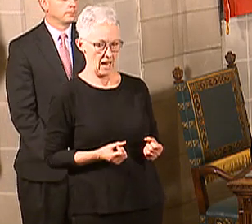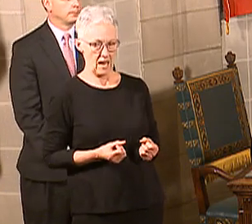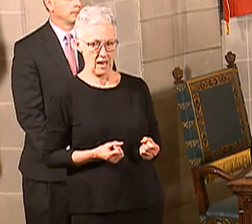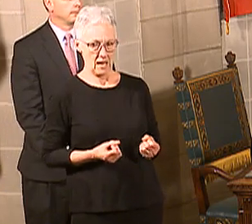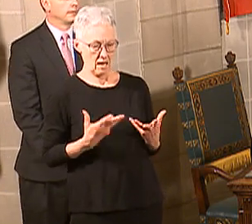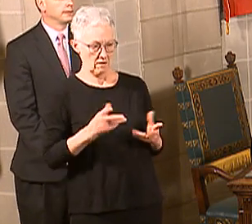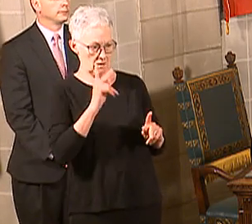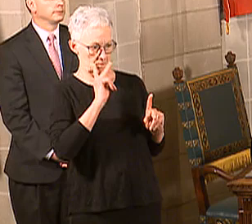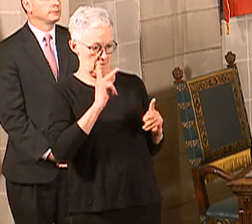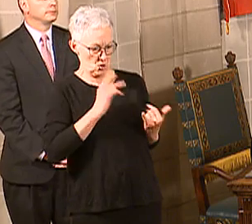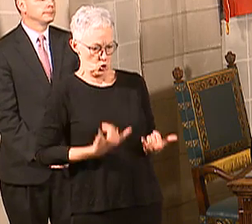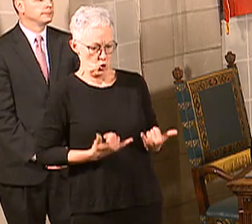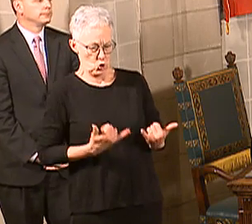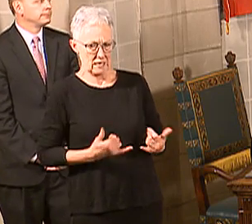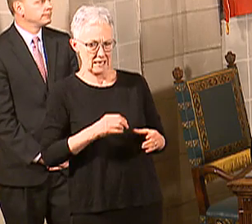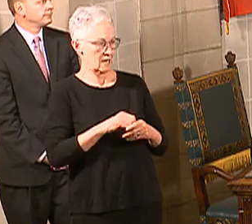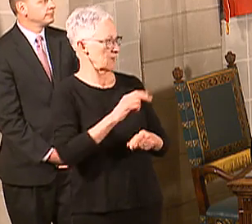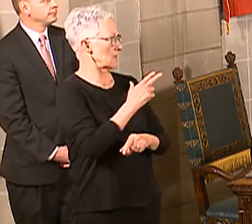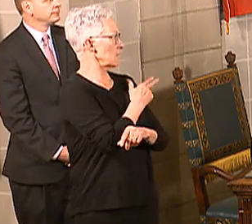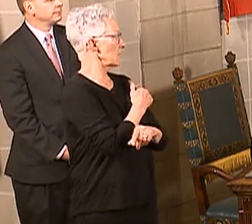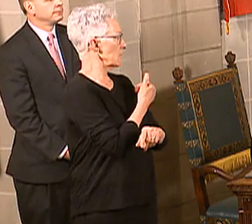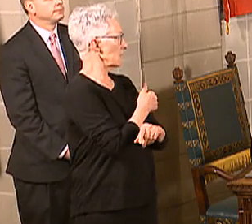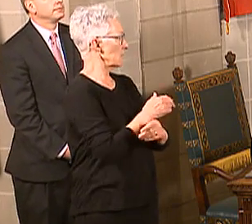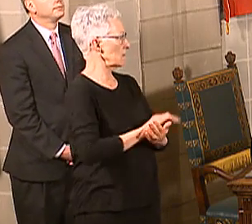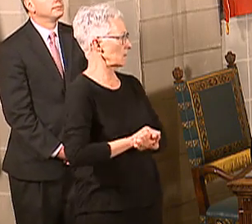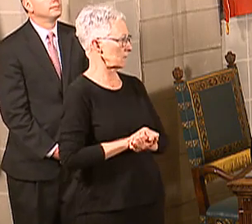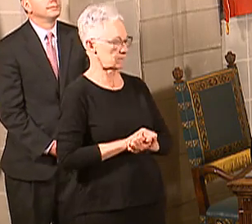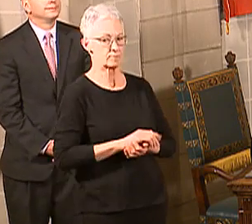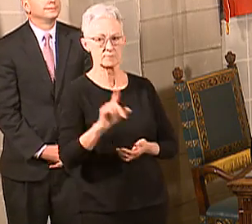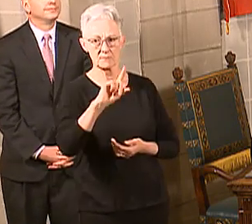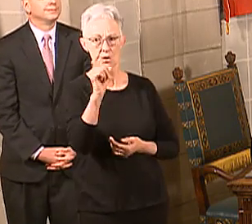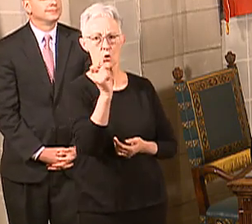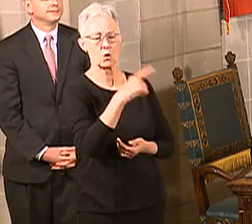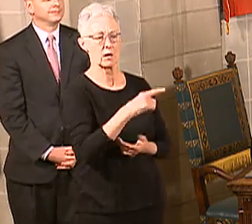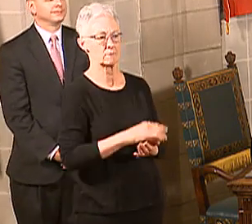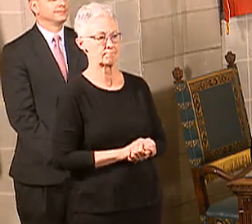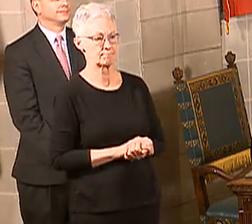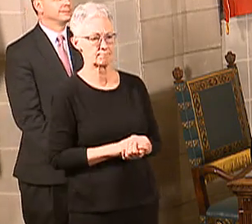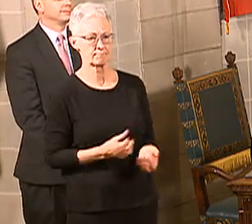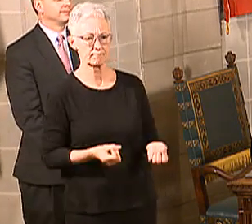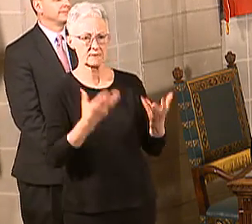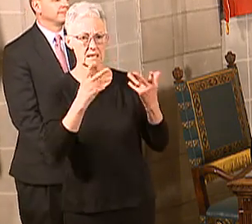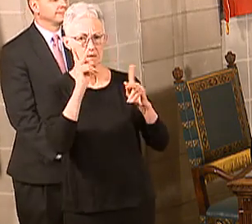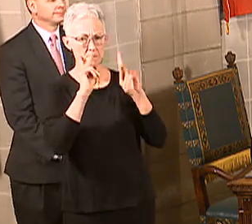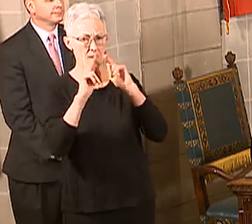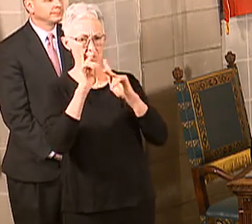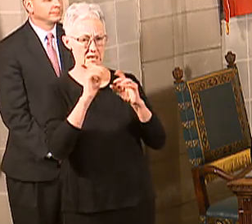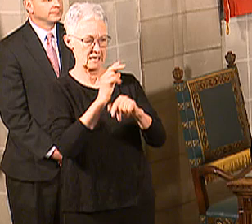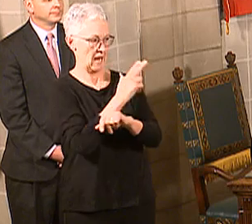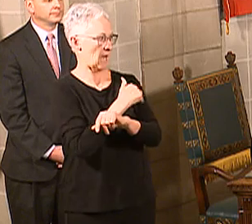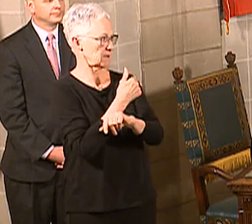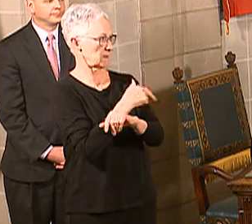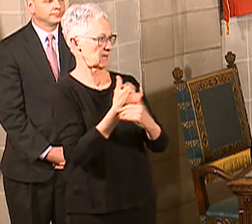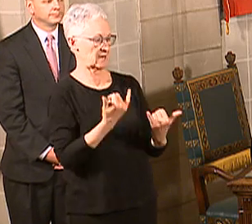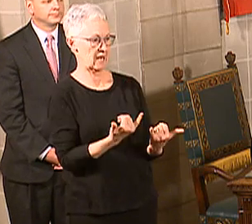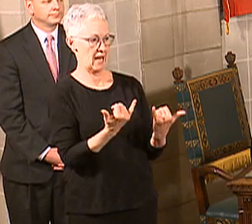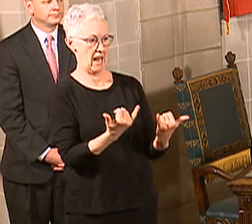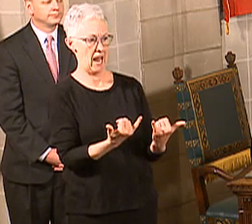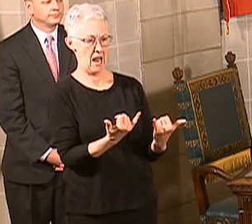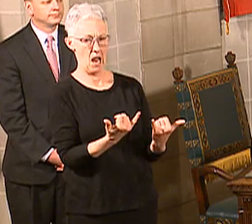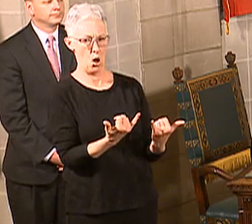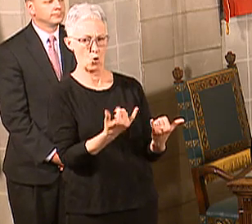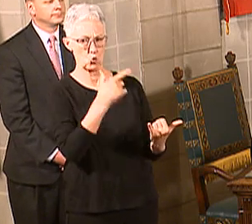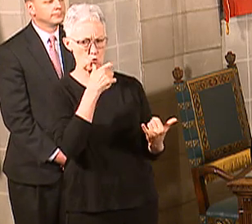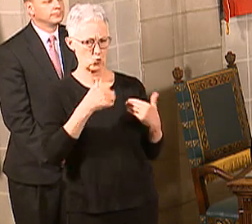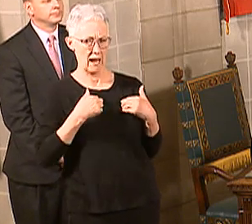Yes. Yesterday, I think I mentioned... The question was, is how many people in hospitals right now that are being treated for COVID?